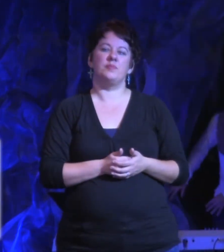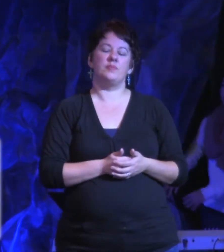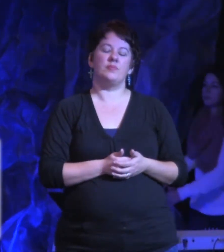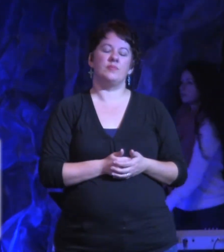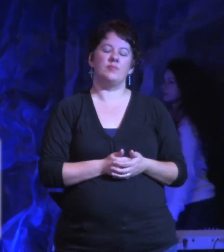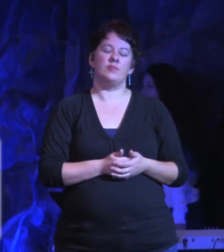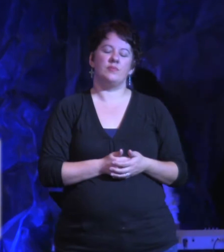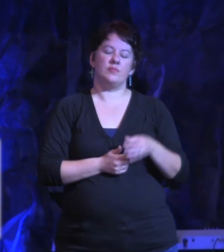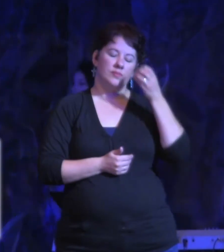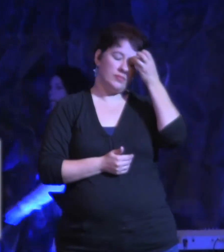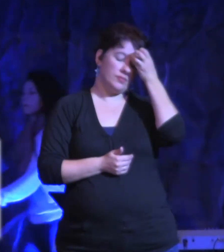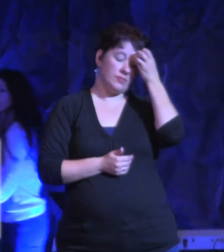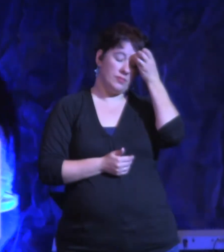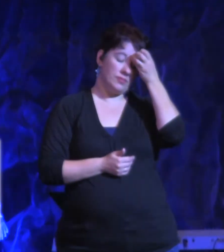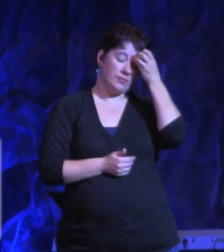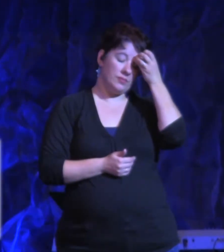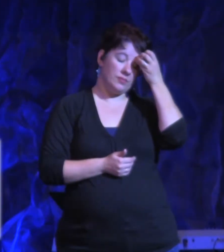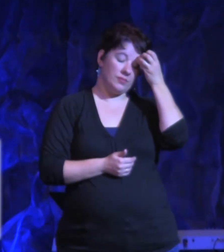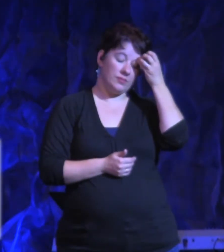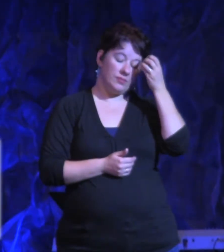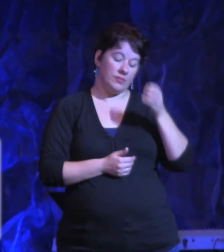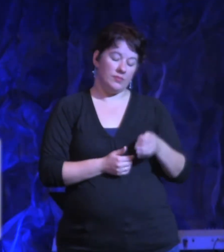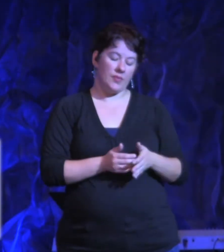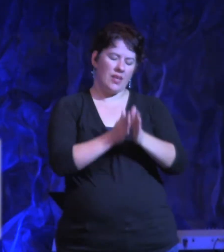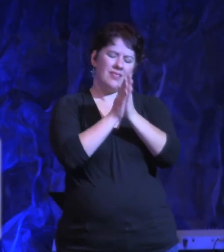Let's see if we can remove some barriers today.